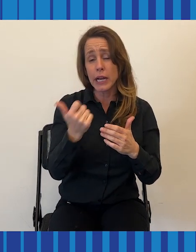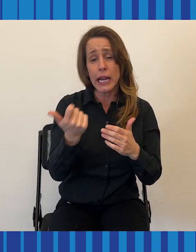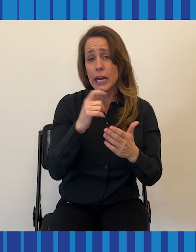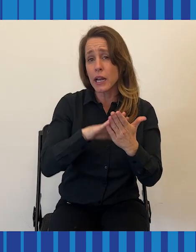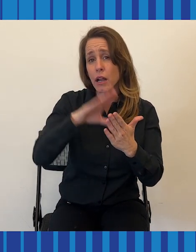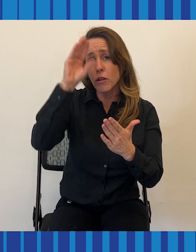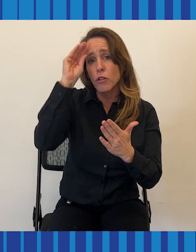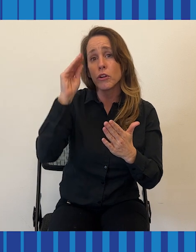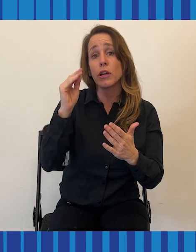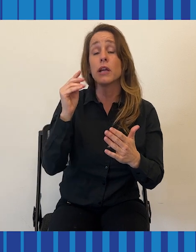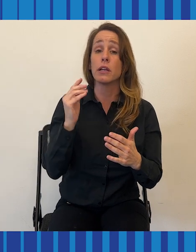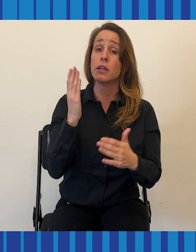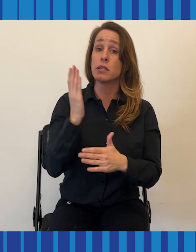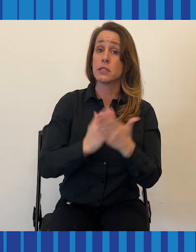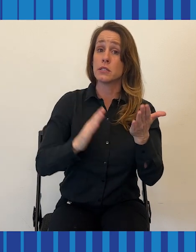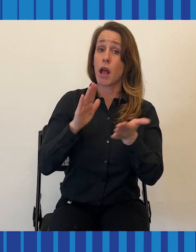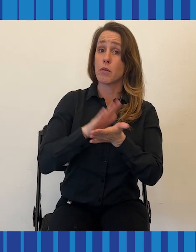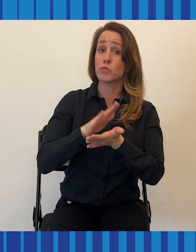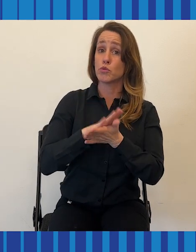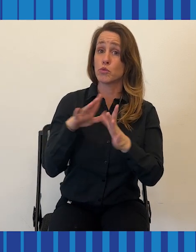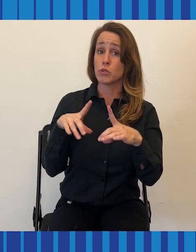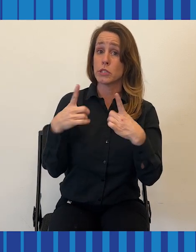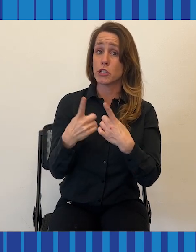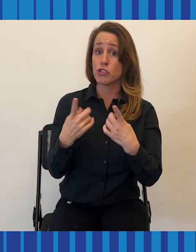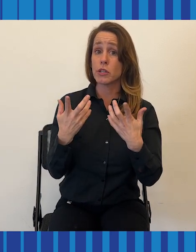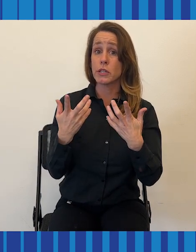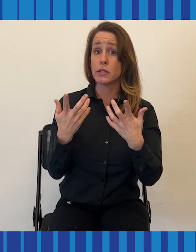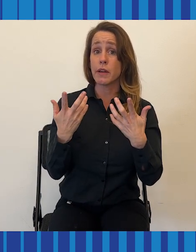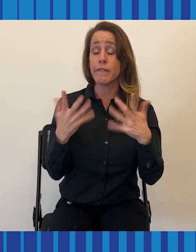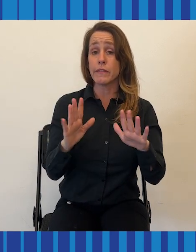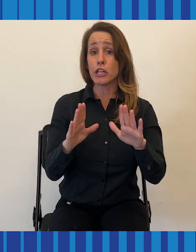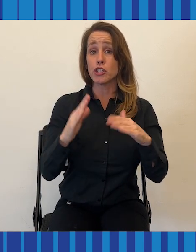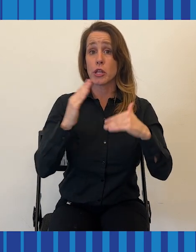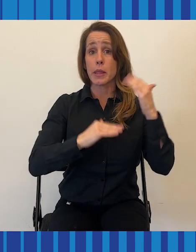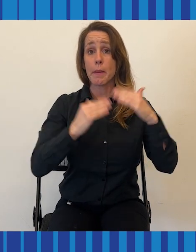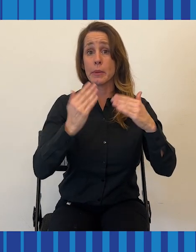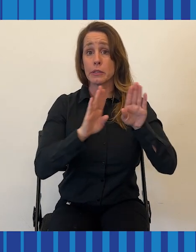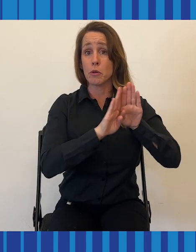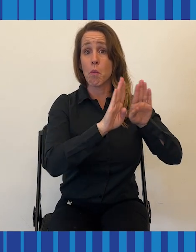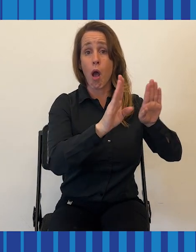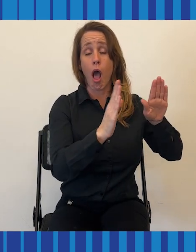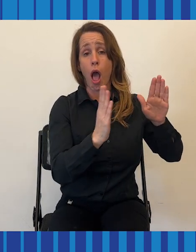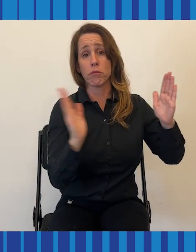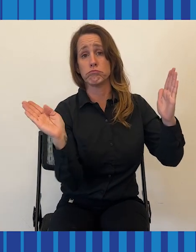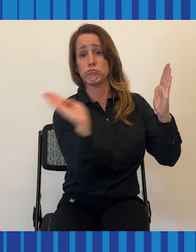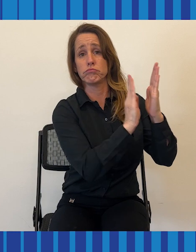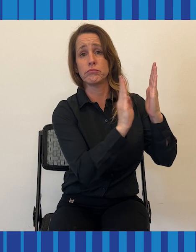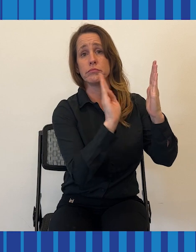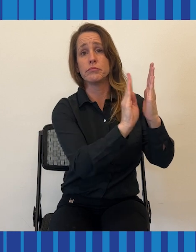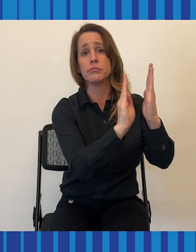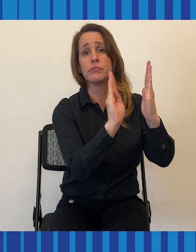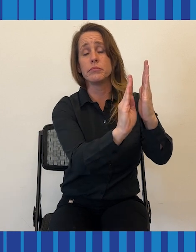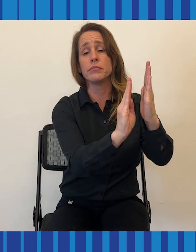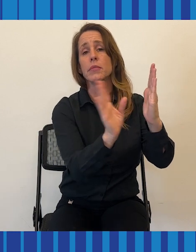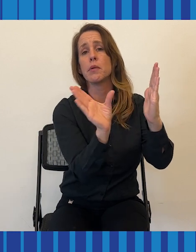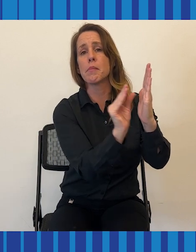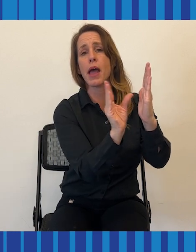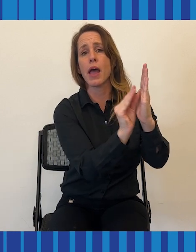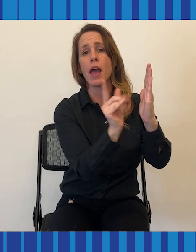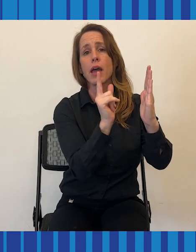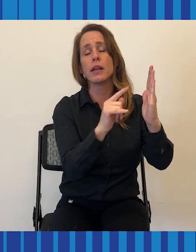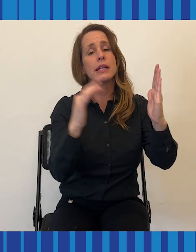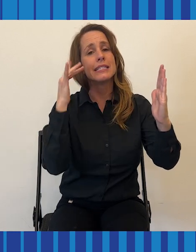have put in something soft on the walls, things that keep that echoing from happening. And they find that